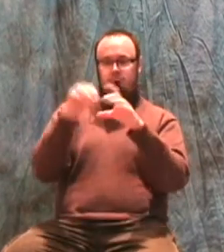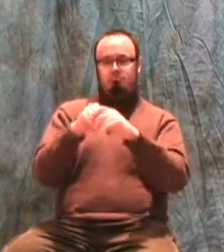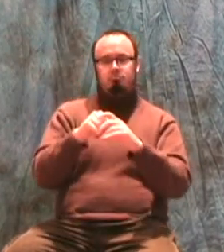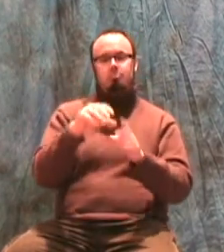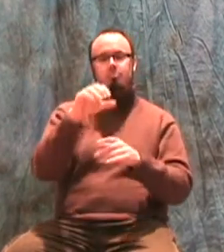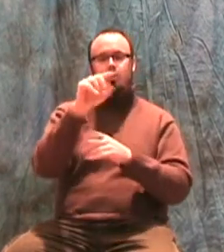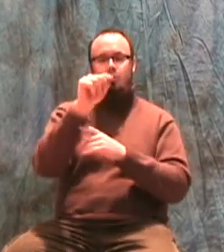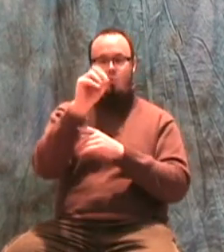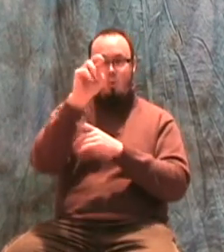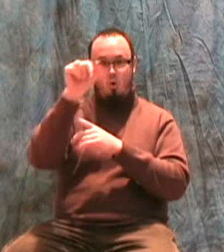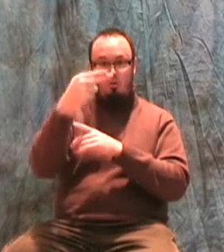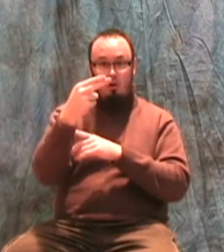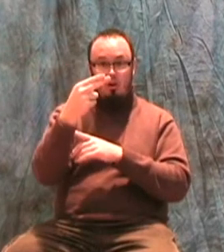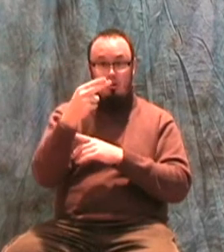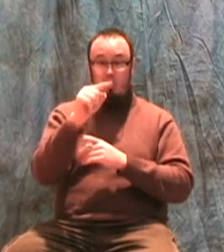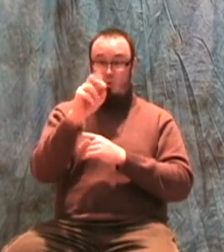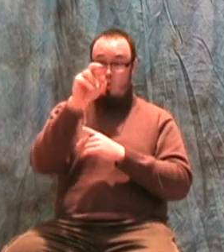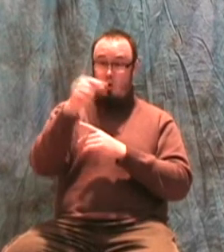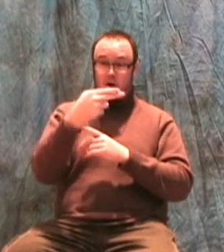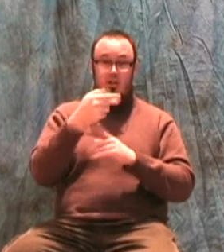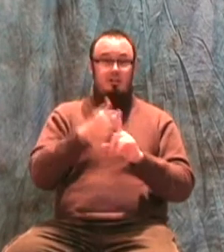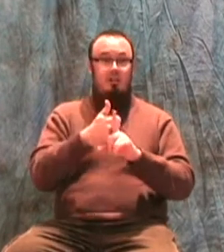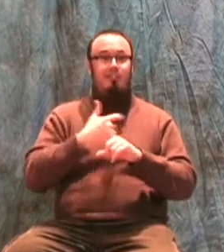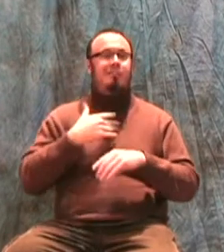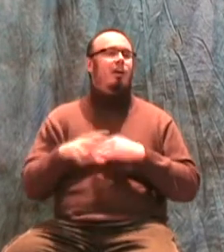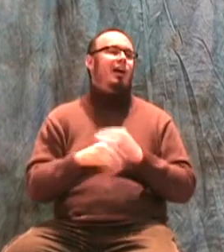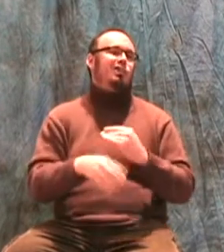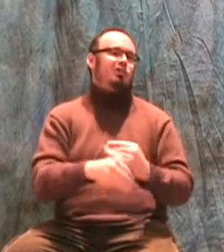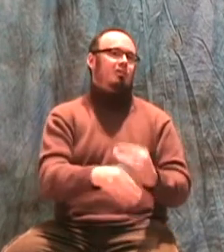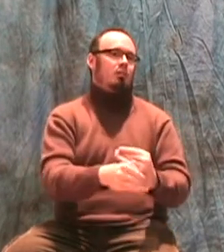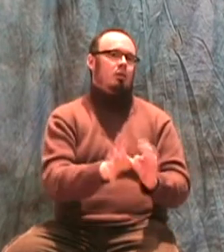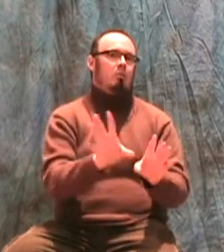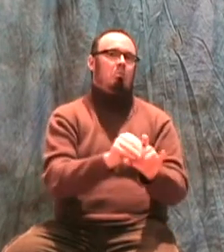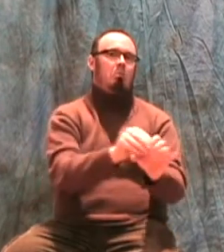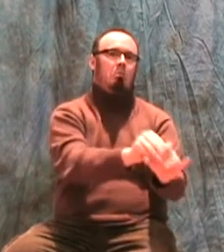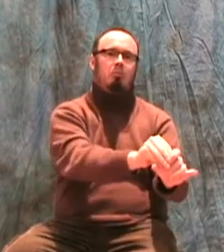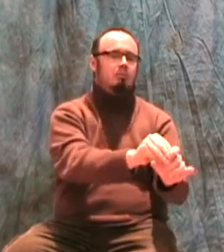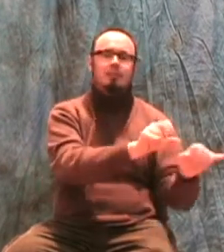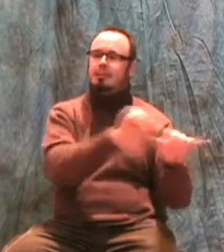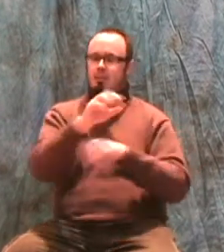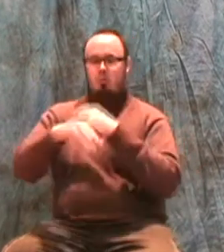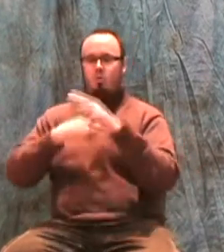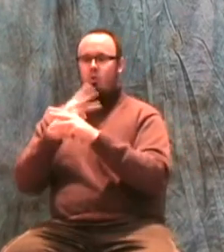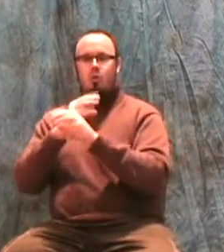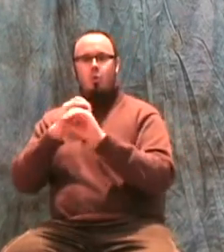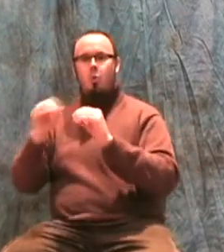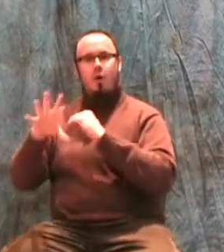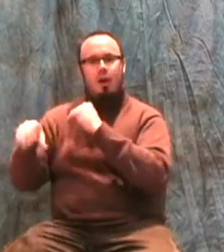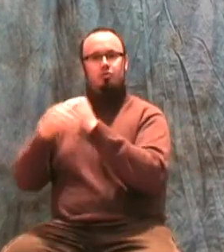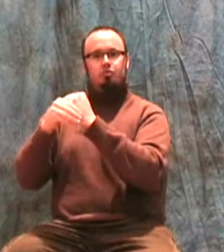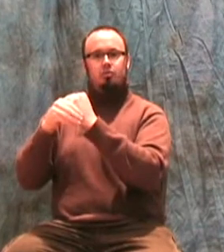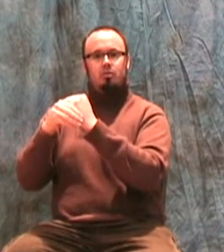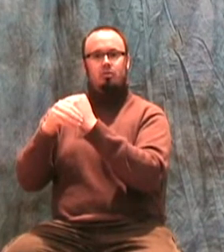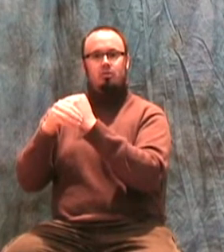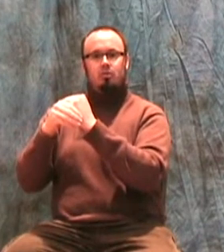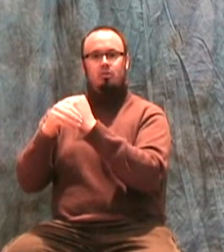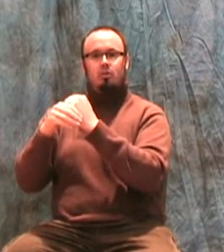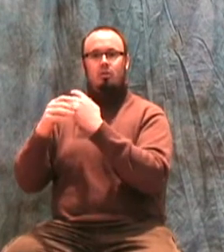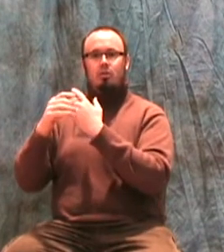There is nothing superfluous in the Torah There is nothing extra in the world For every human endeavor whether it's